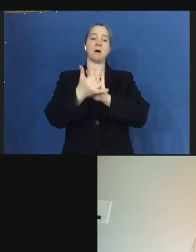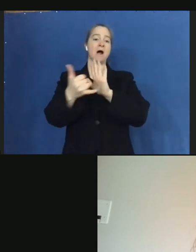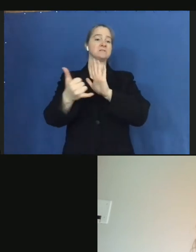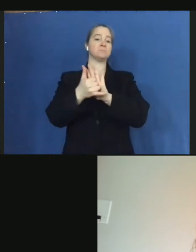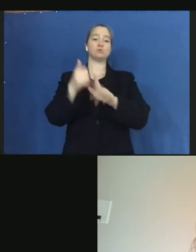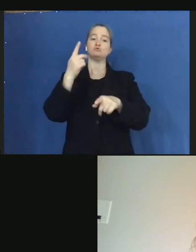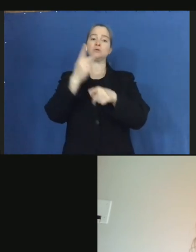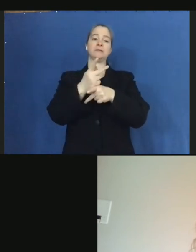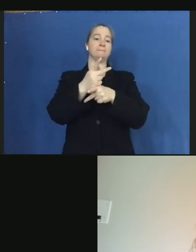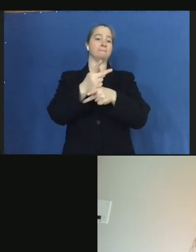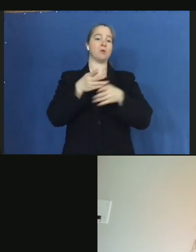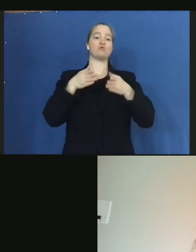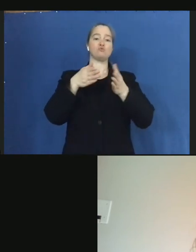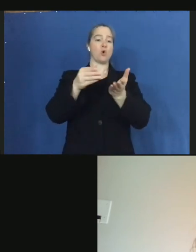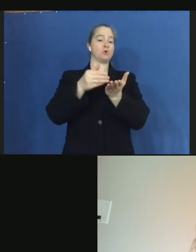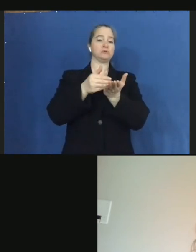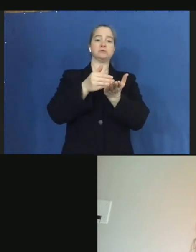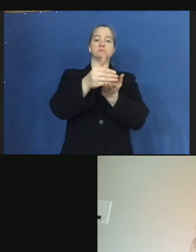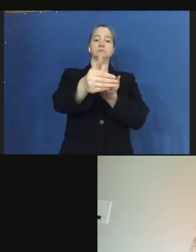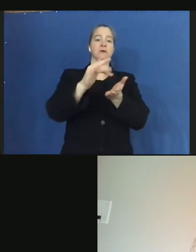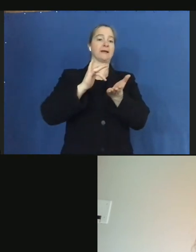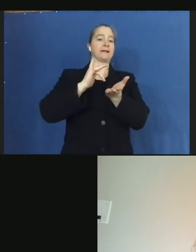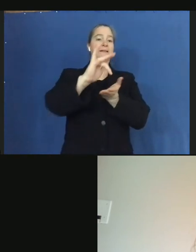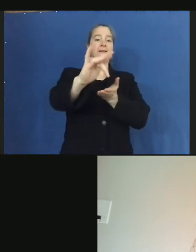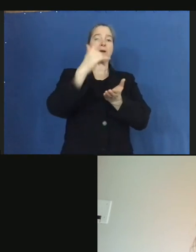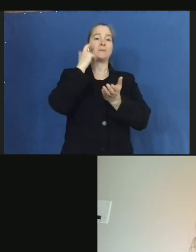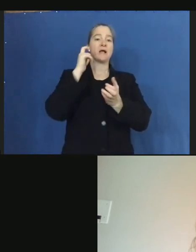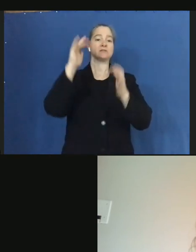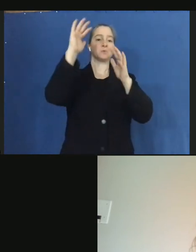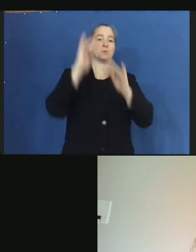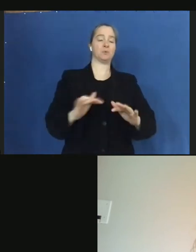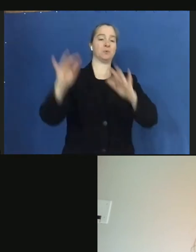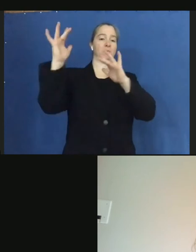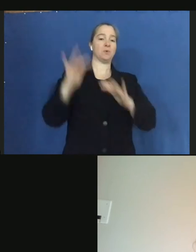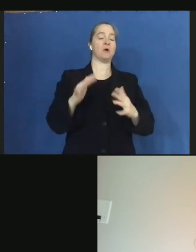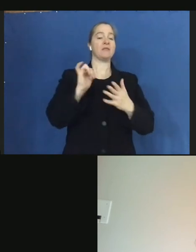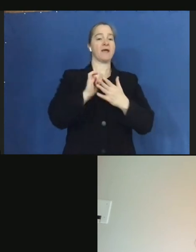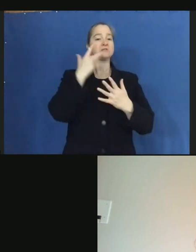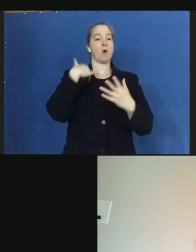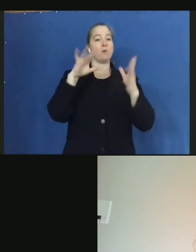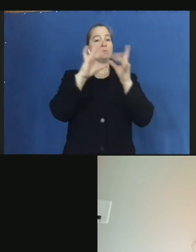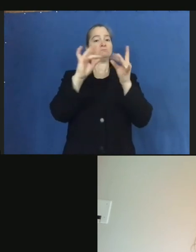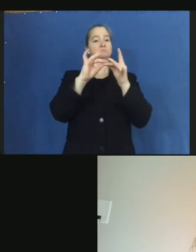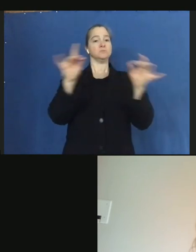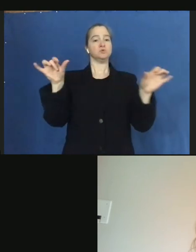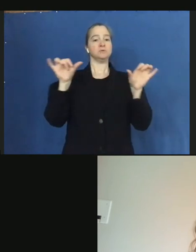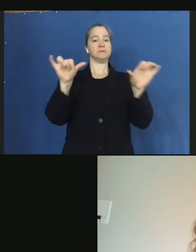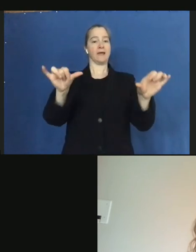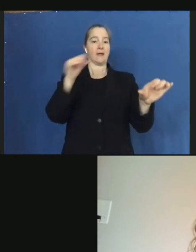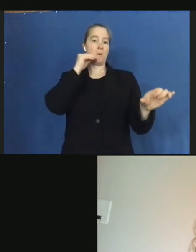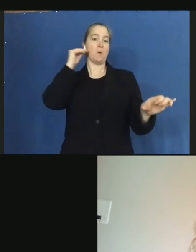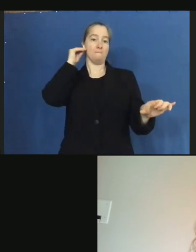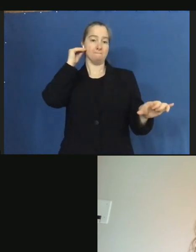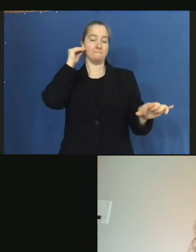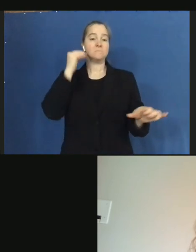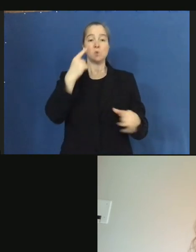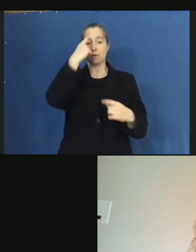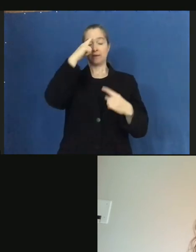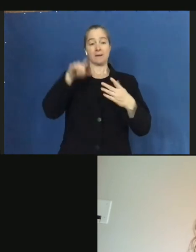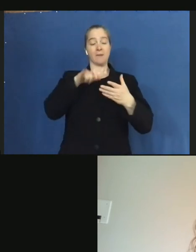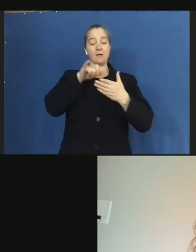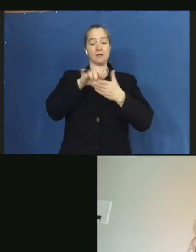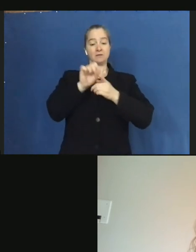snowfall because of the rate it's falling. So, that's why we've been really messaging about staying off those roads. Just think of it this way. You know,